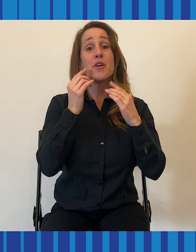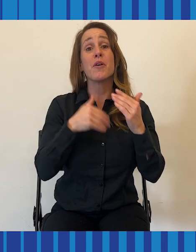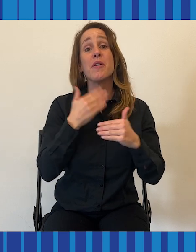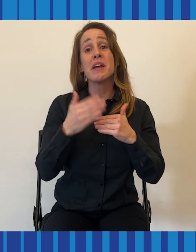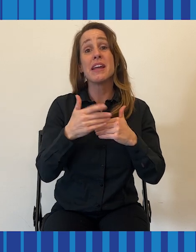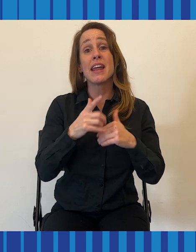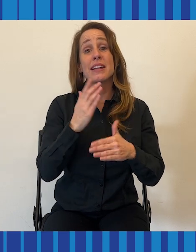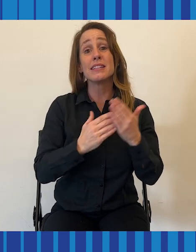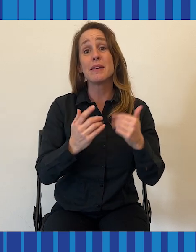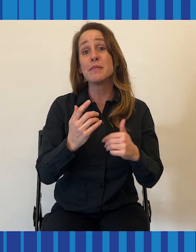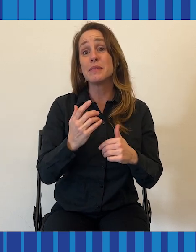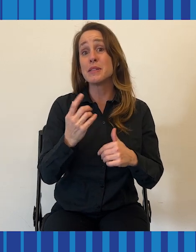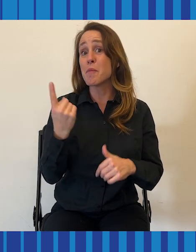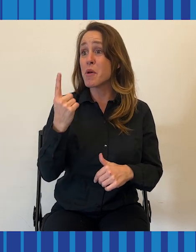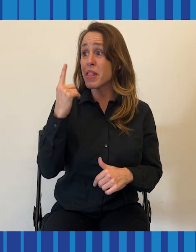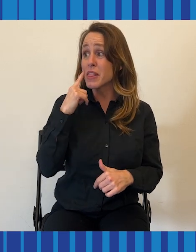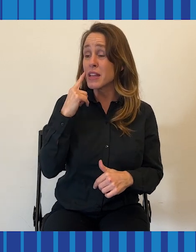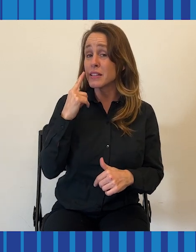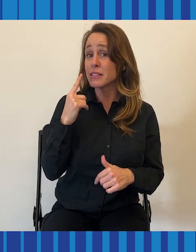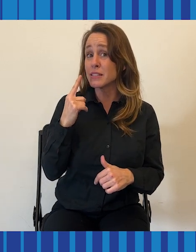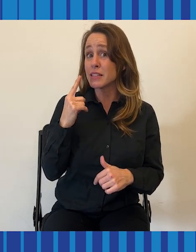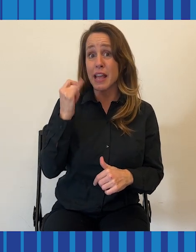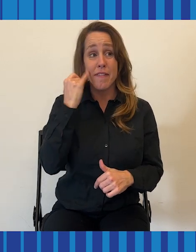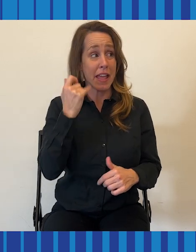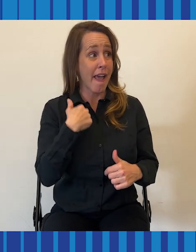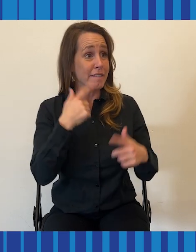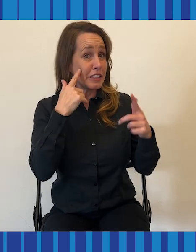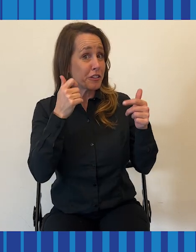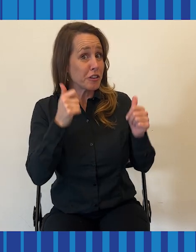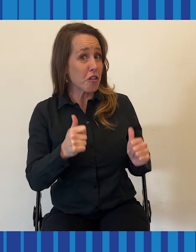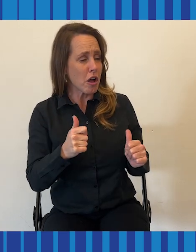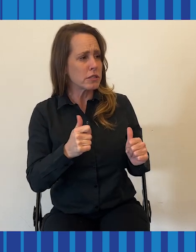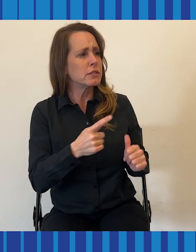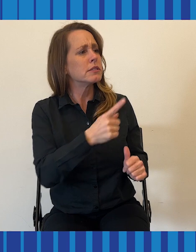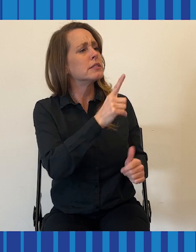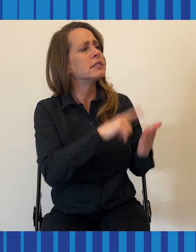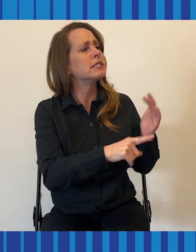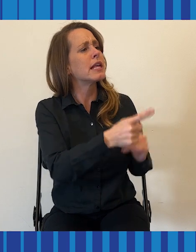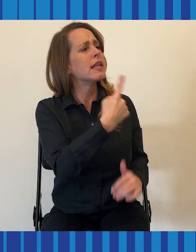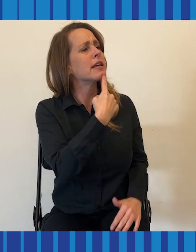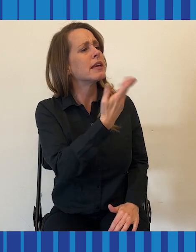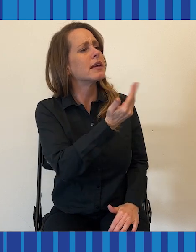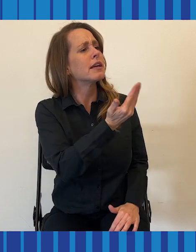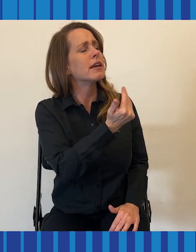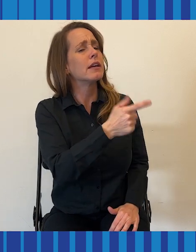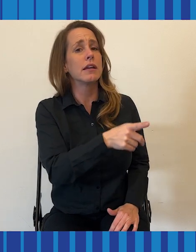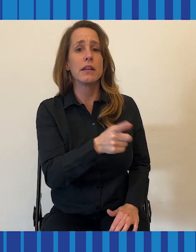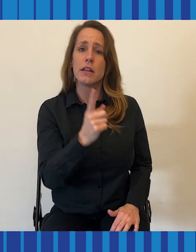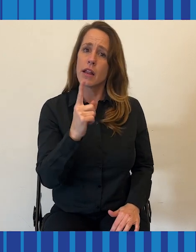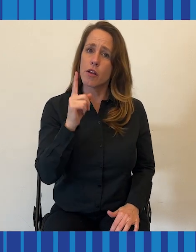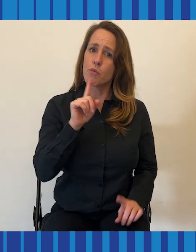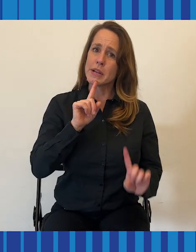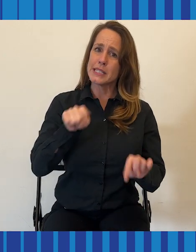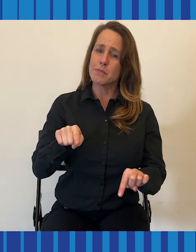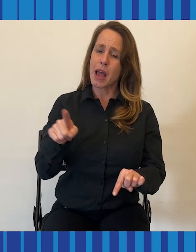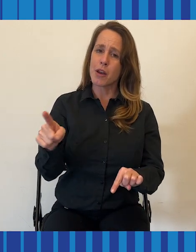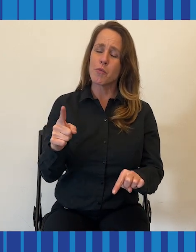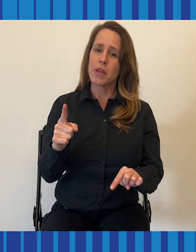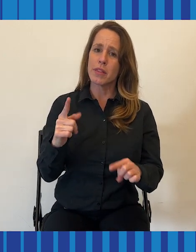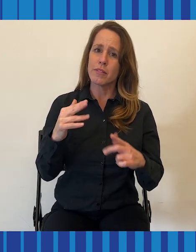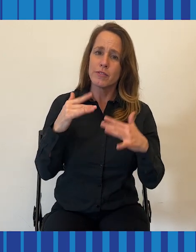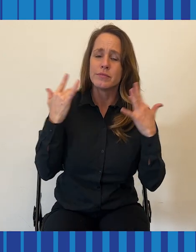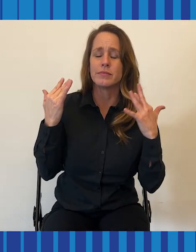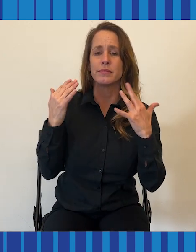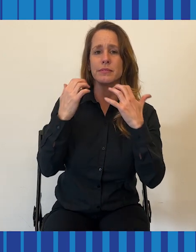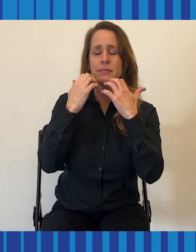curiosity. Face them when you speak so that they can read your lips. Ask your friends and family if there is something you can do to make their